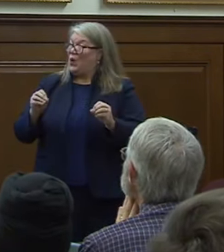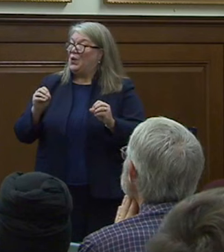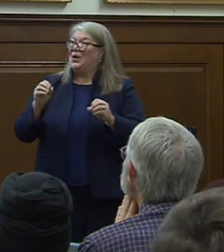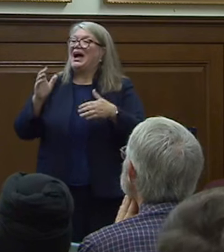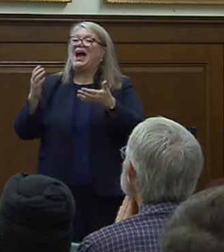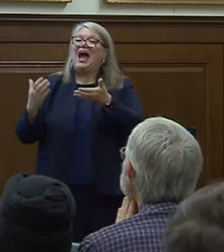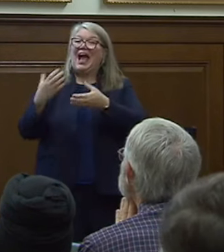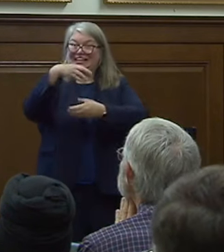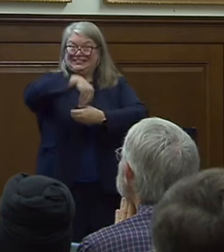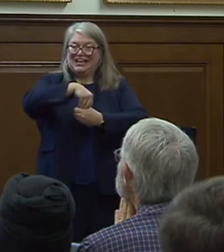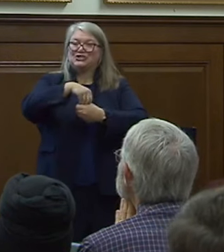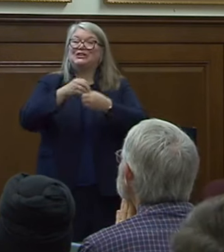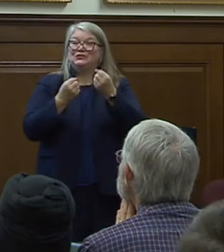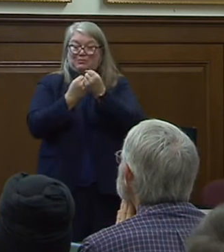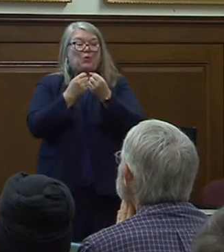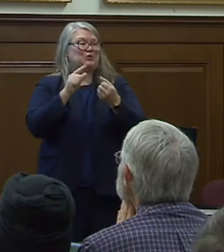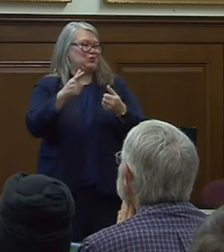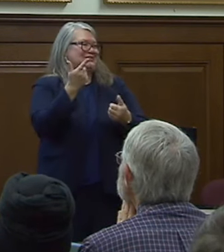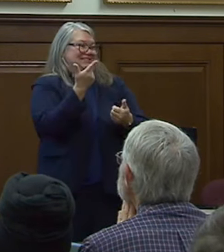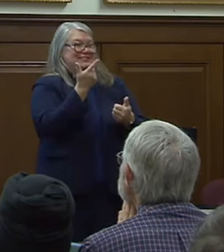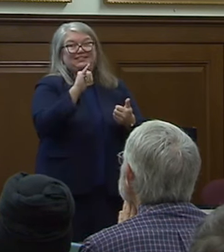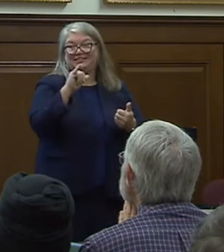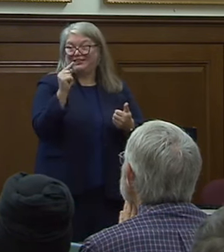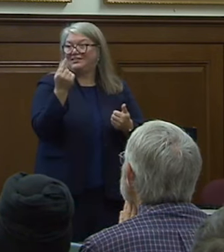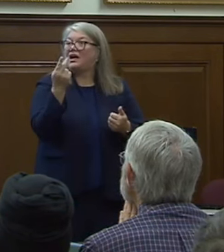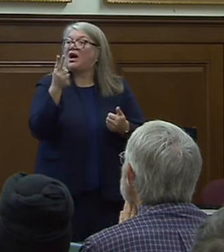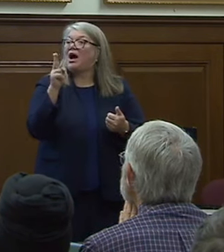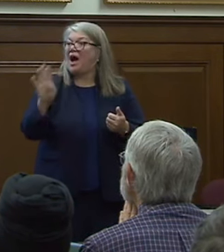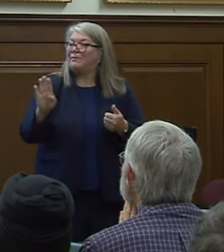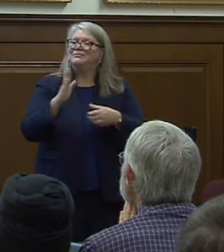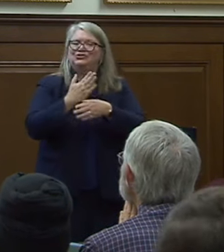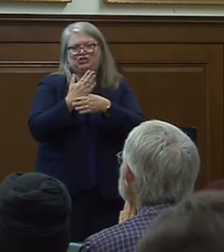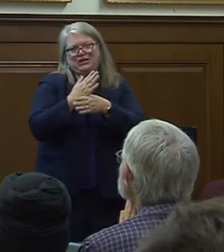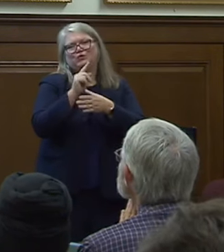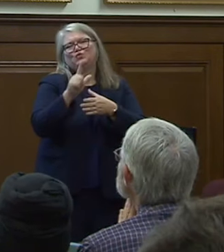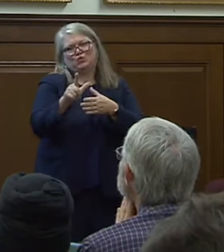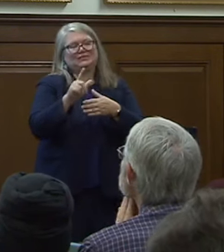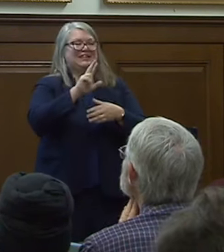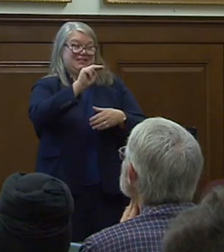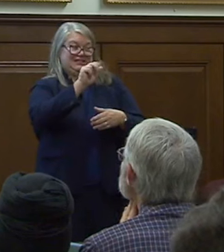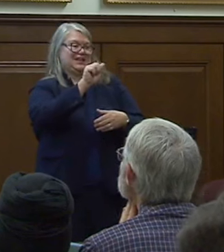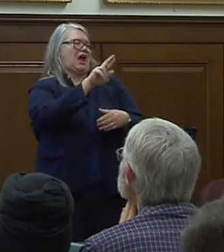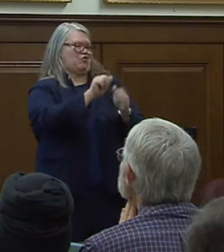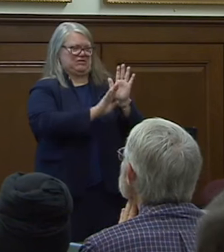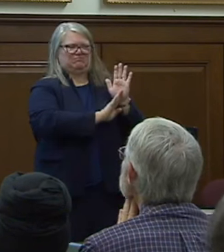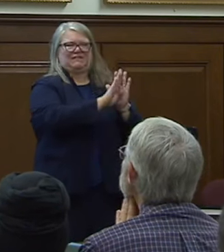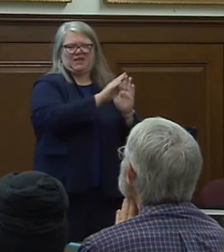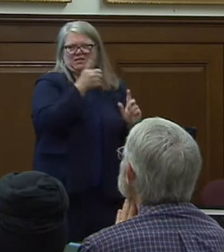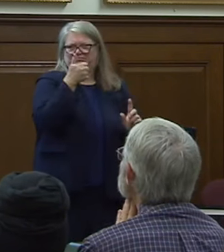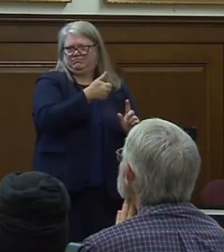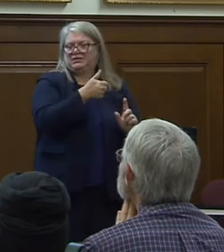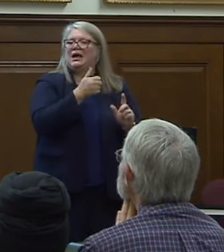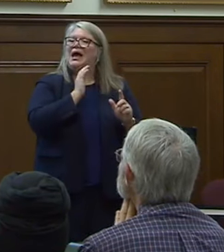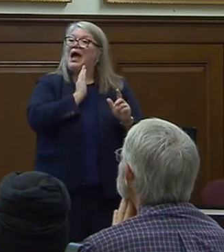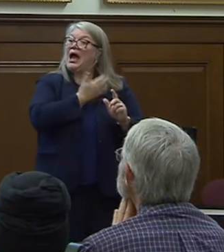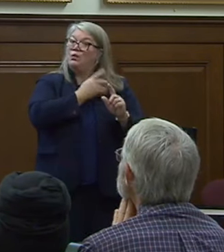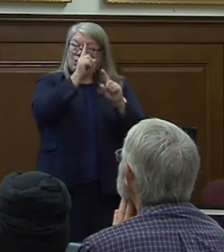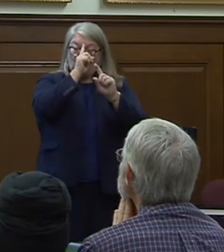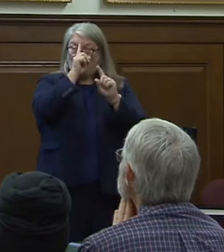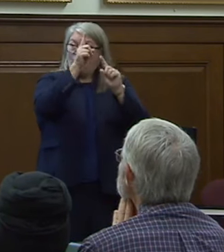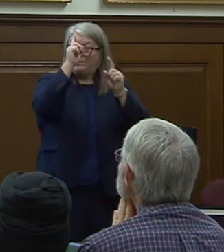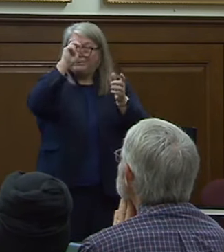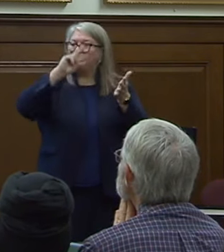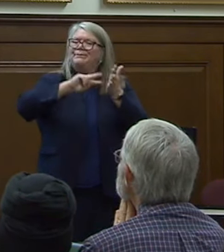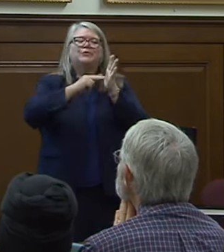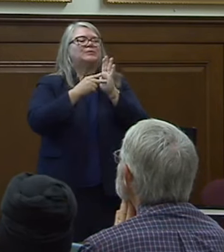accessioning support tools gethub up shares tools that the national archives has developed and where our whole goal was to